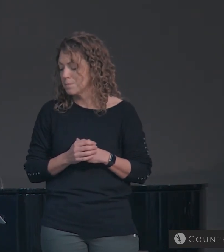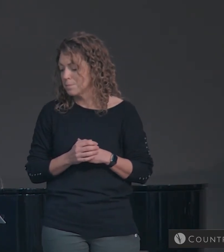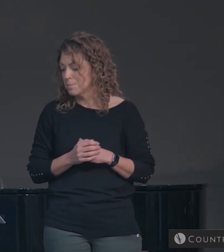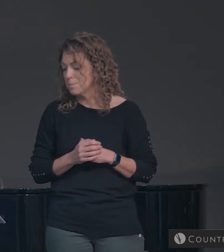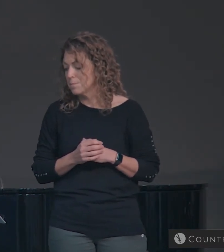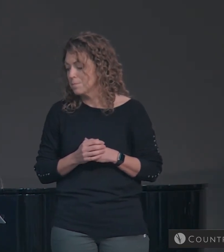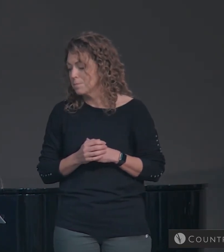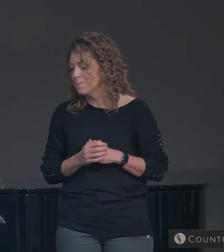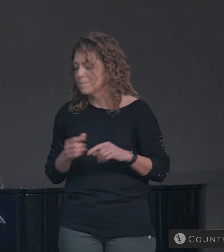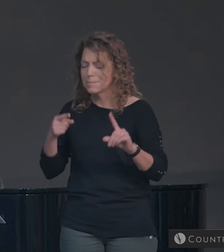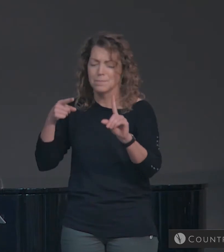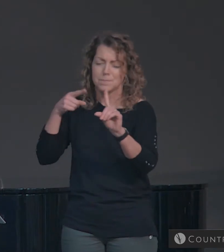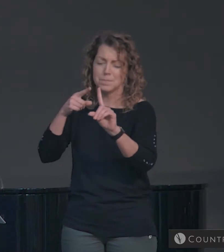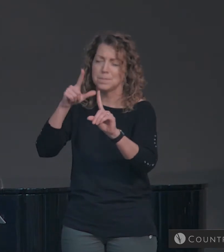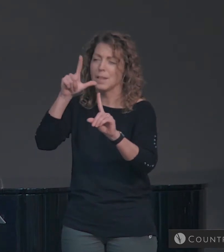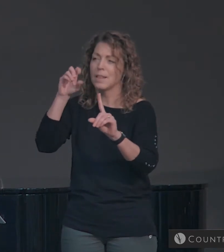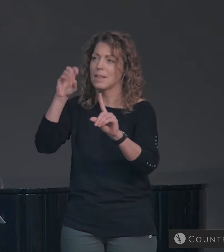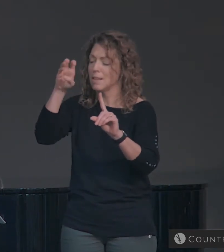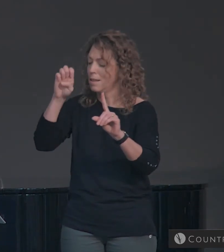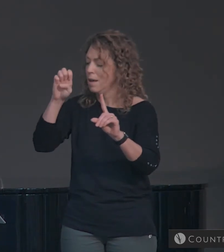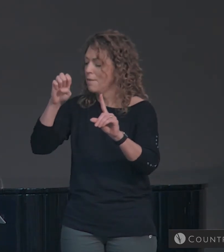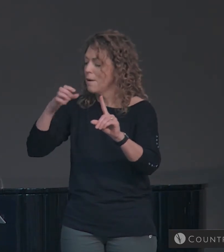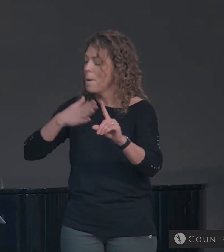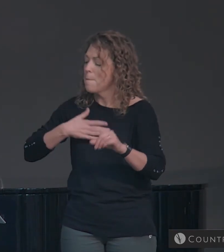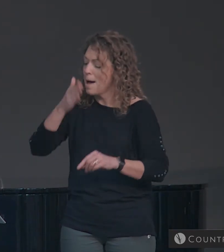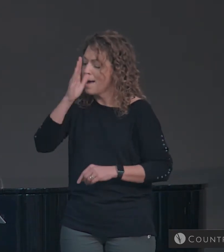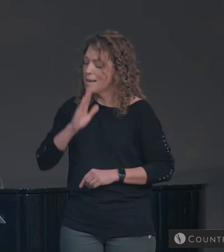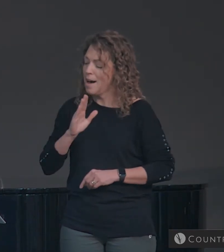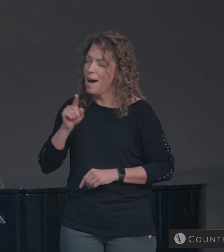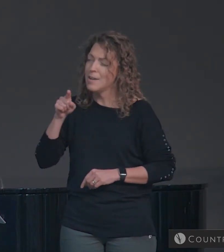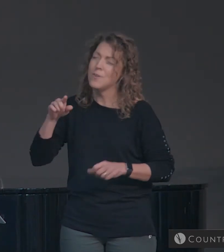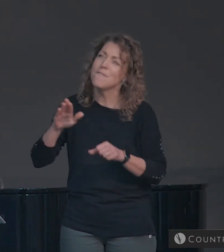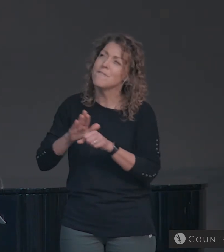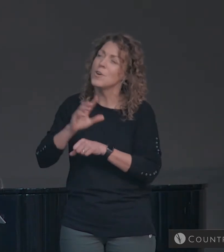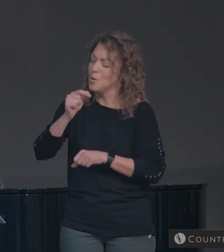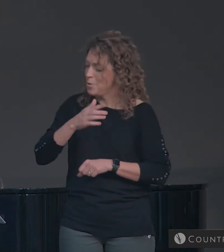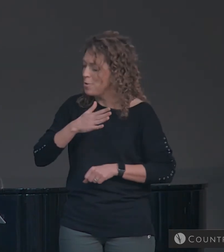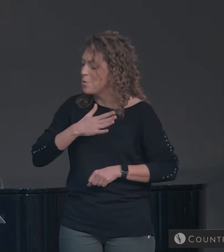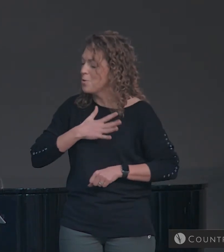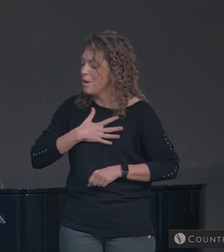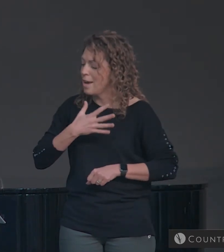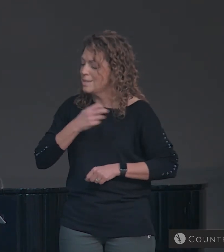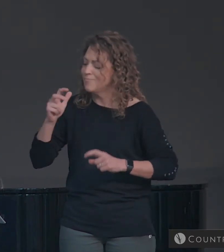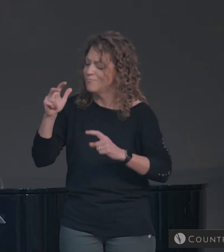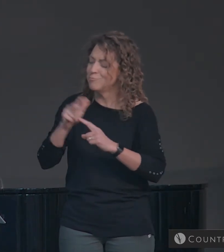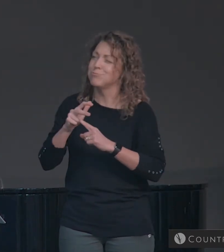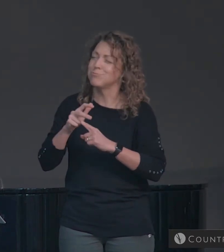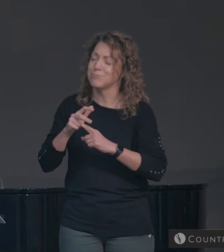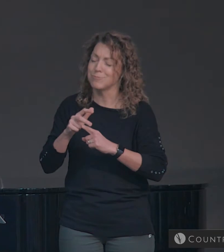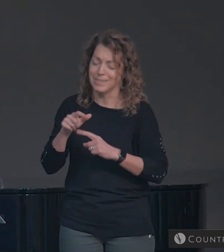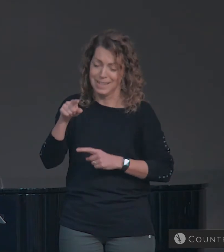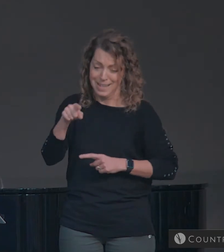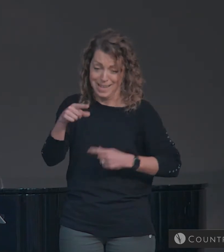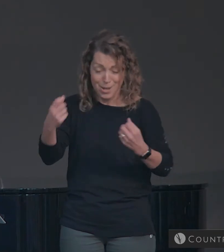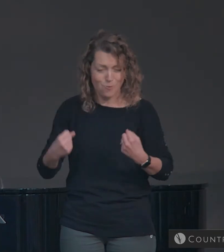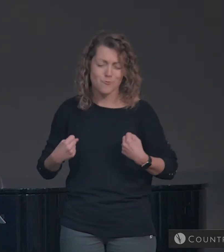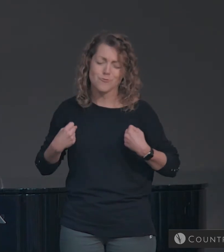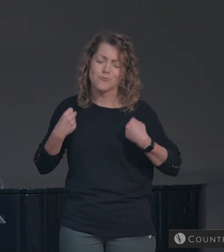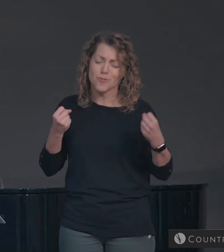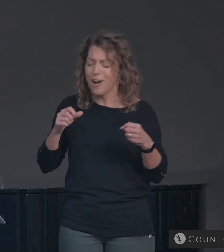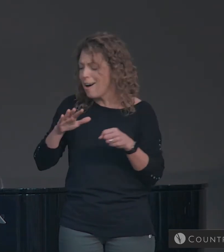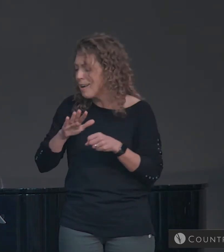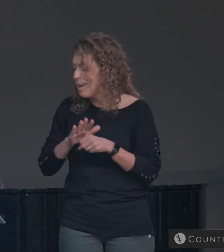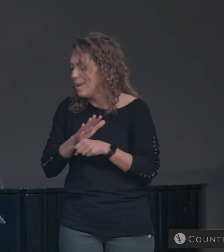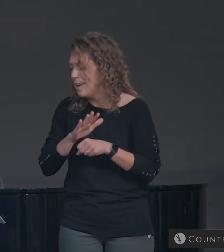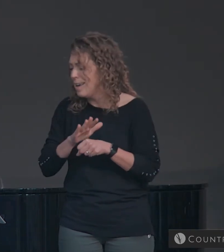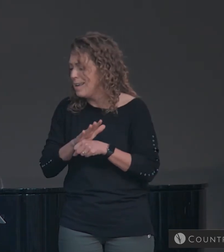What love, my God, so gracious and extreme, was strong